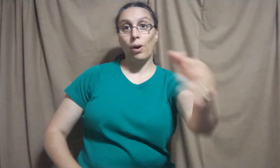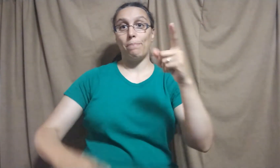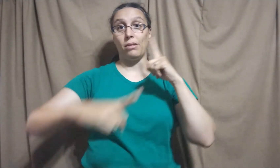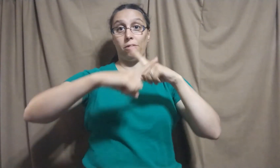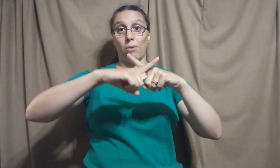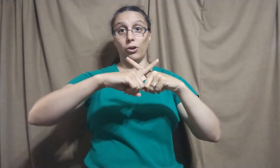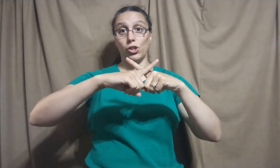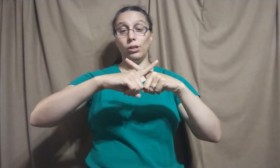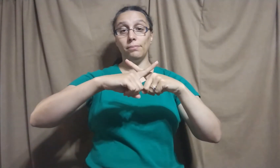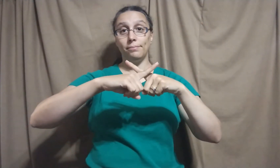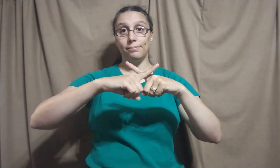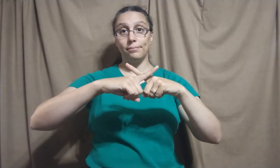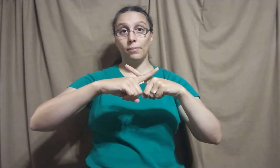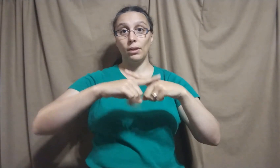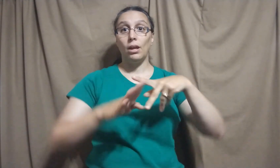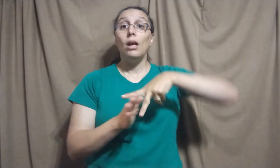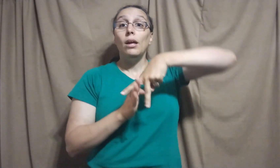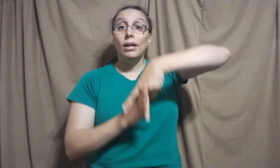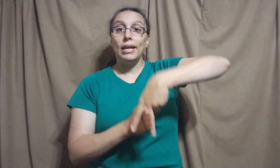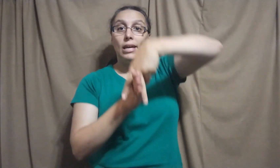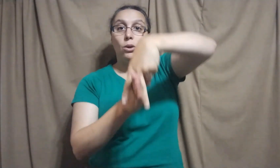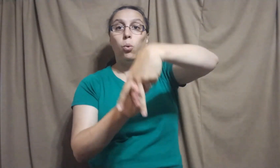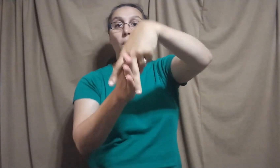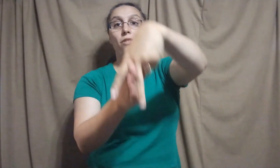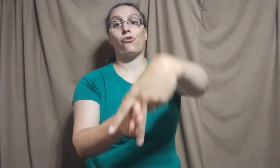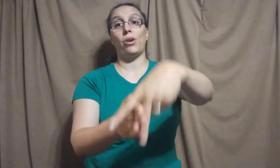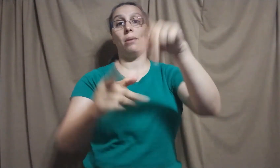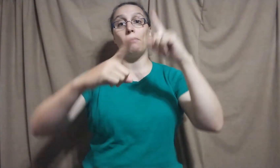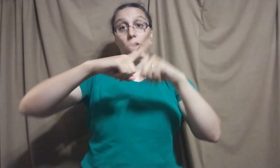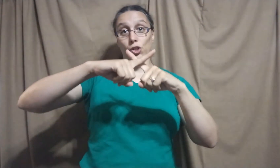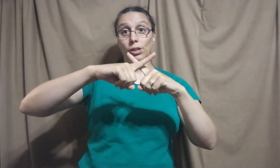Weapons Marshal. Equestrian Marshal.